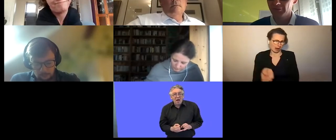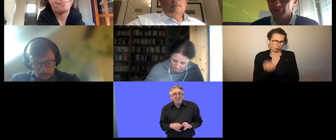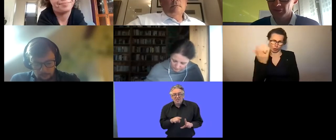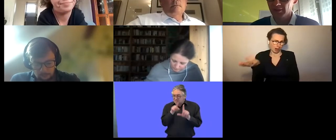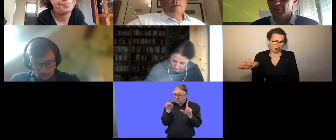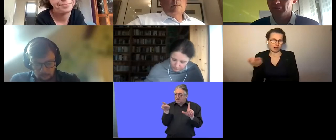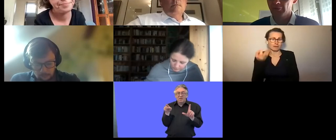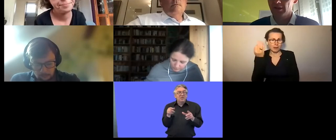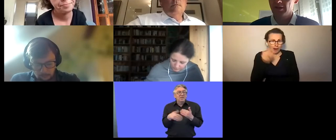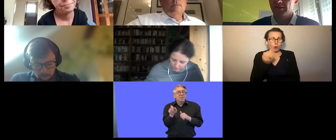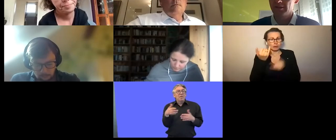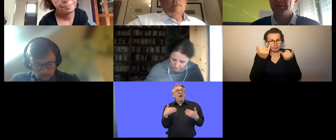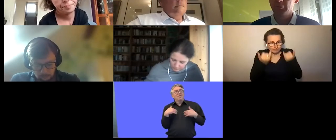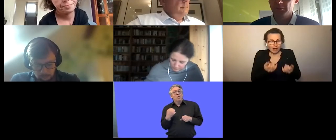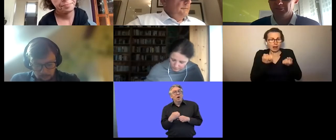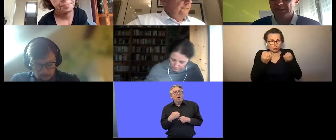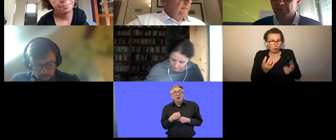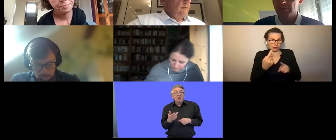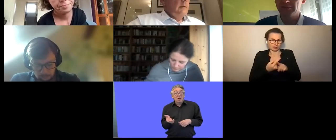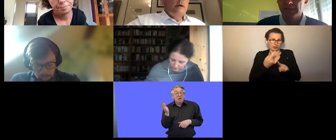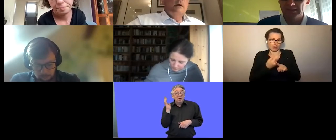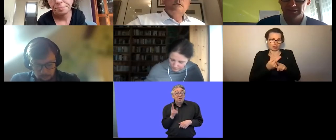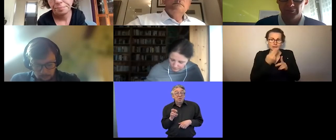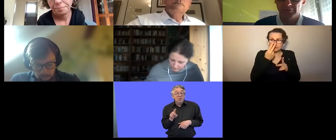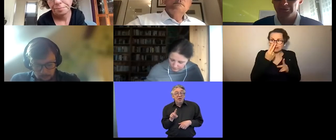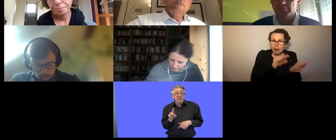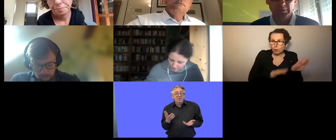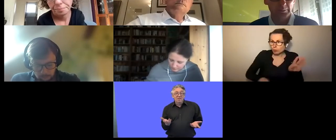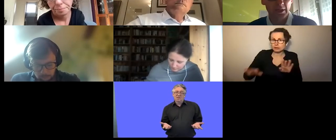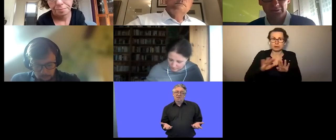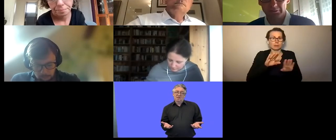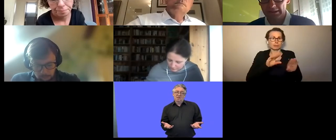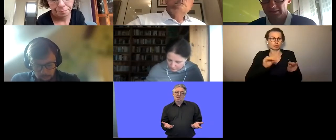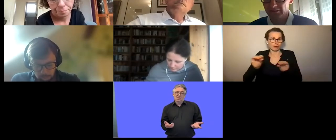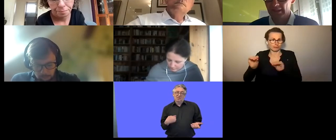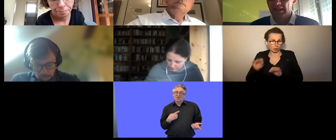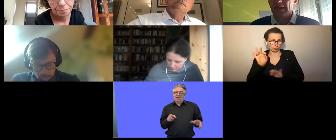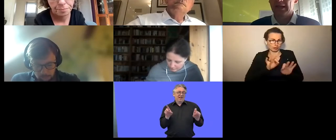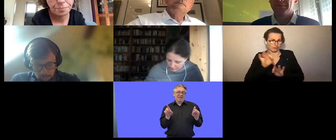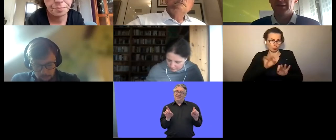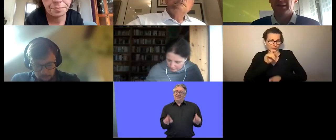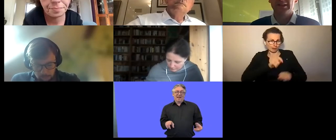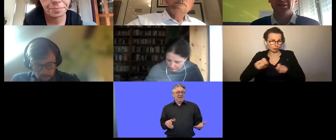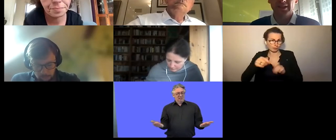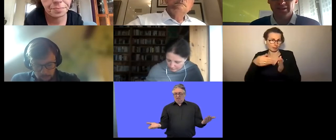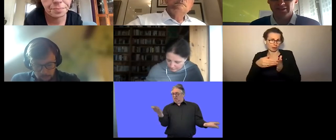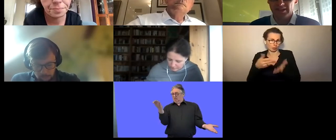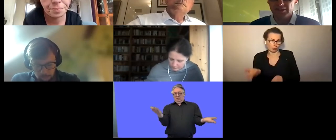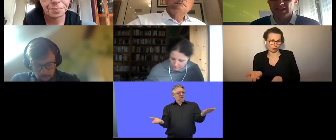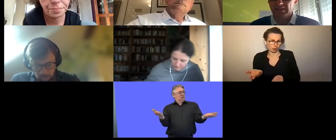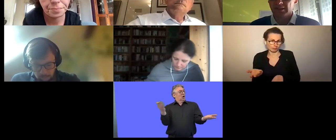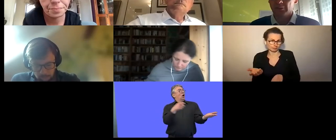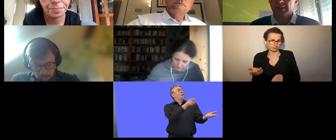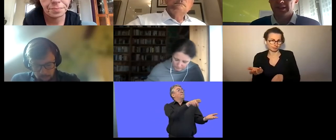-date research for uh employment of people with disabilities versus people without disabilities and in second